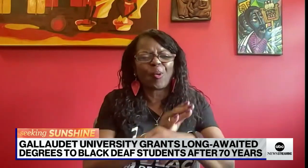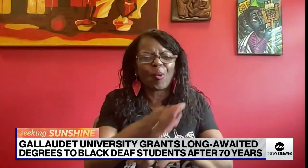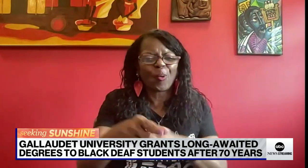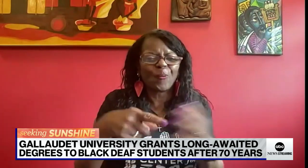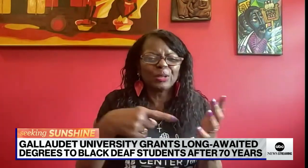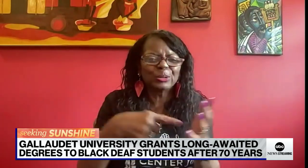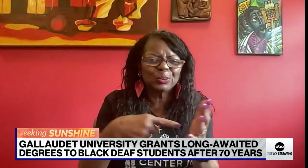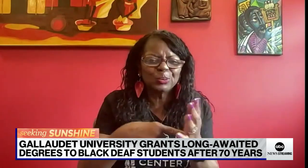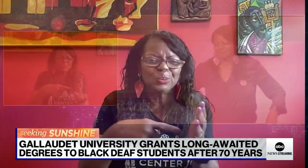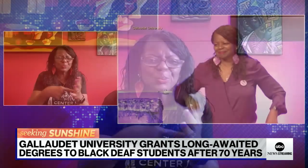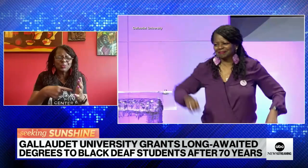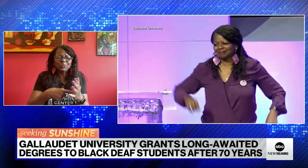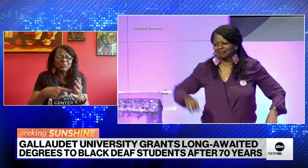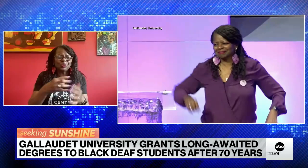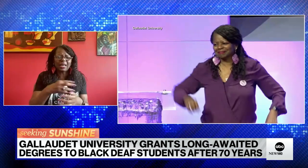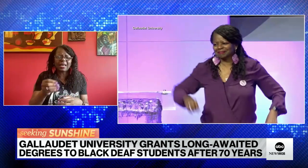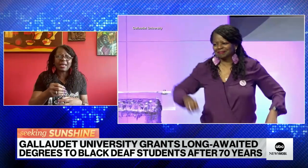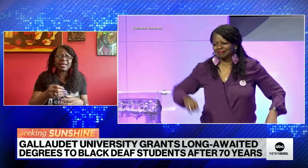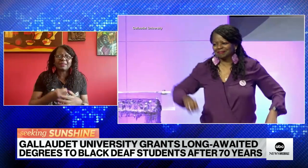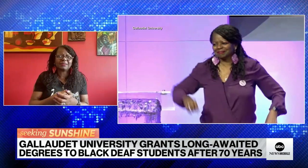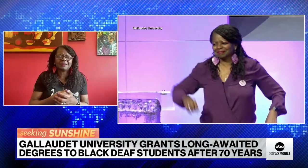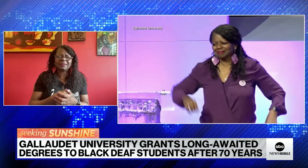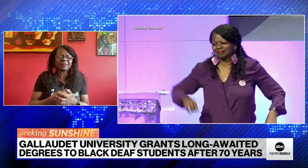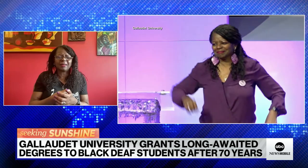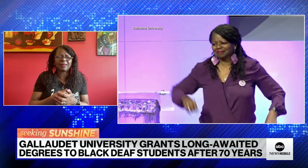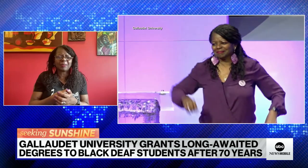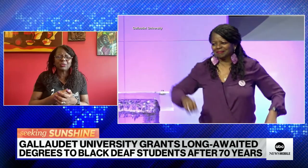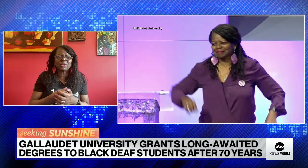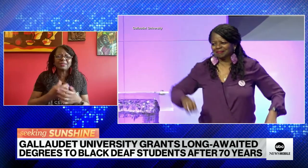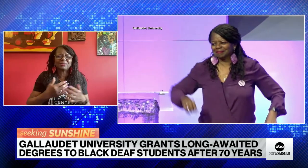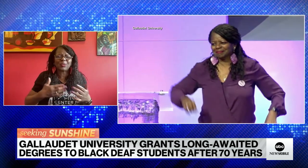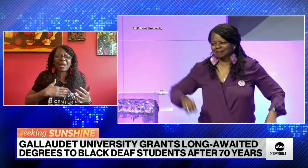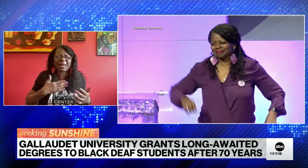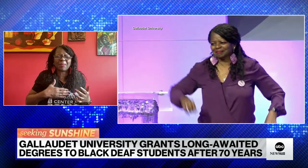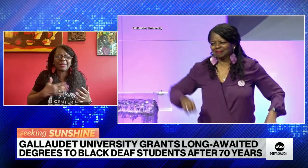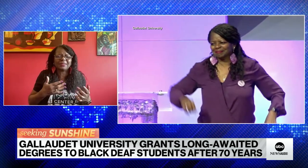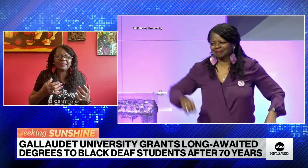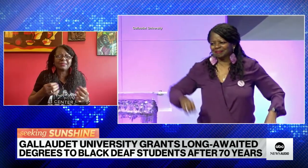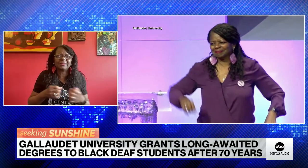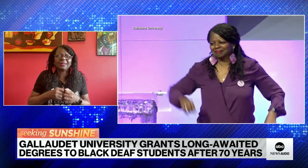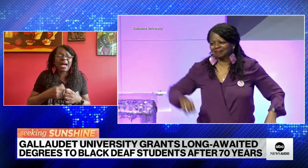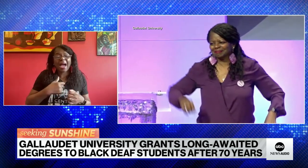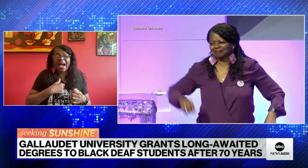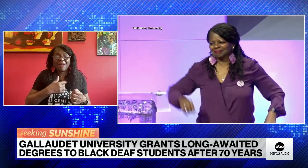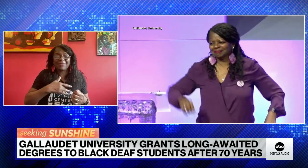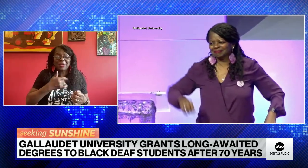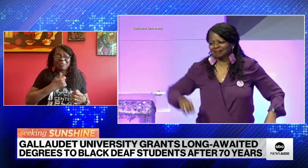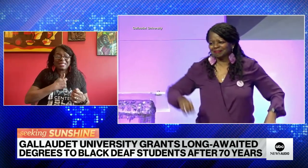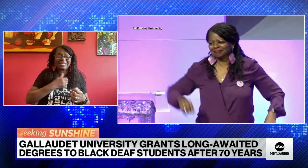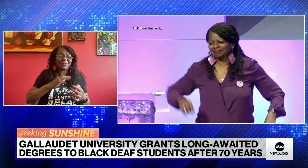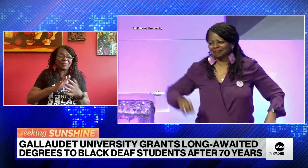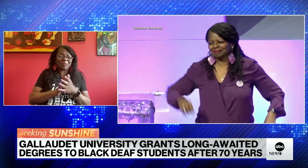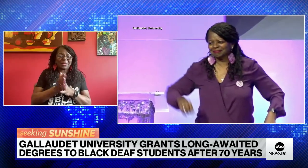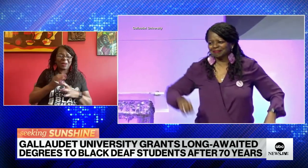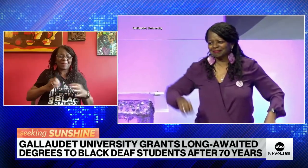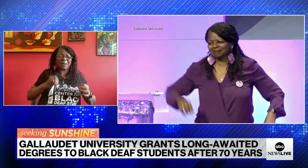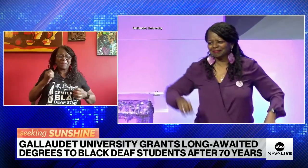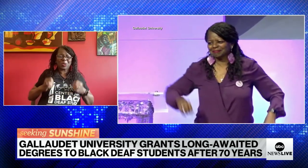And I can say that this was something that was very, very well overdue. It was a long time coming and I'm just so happy.